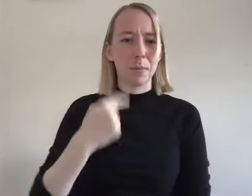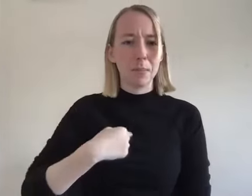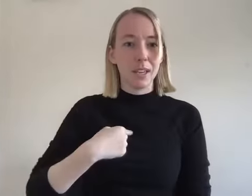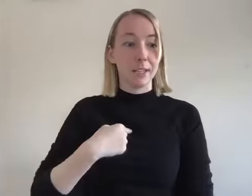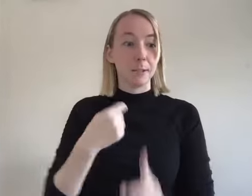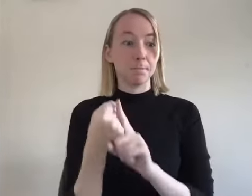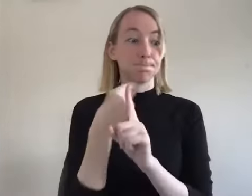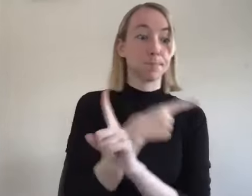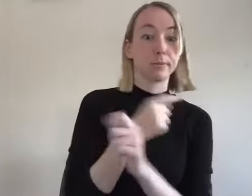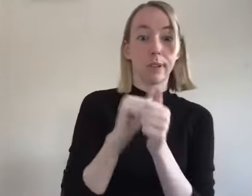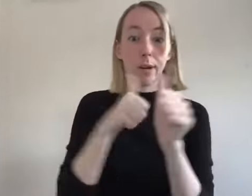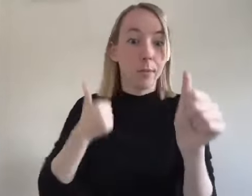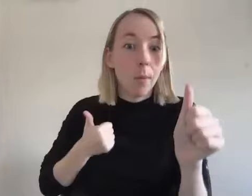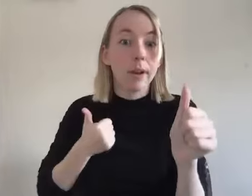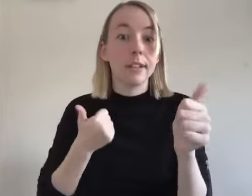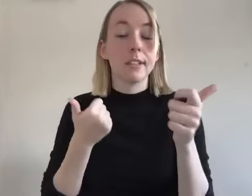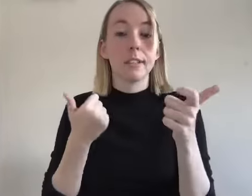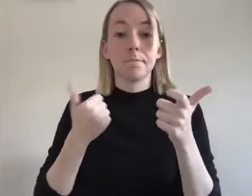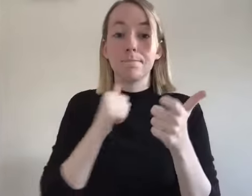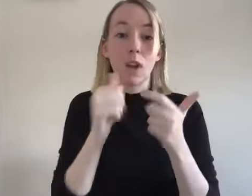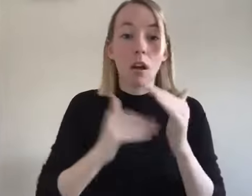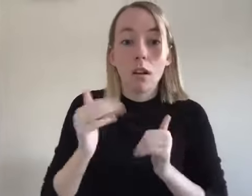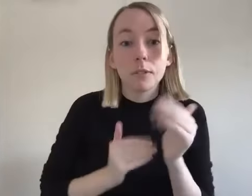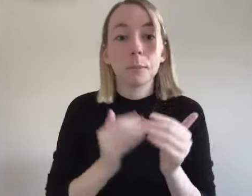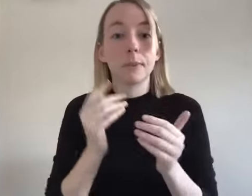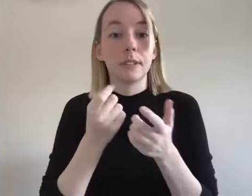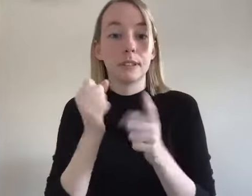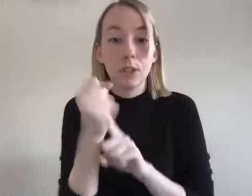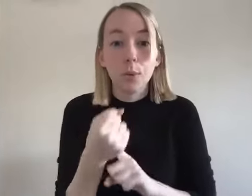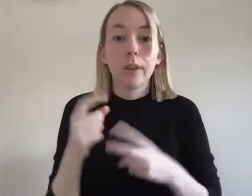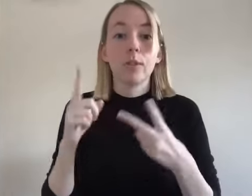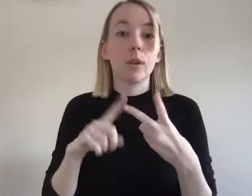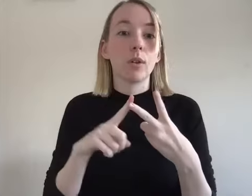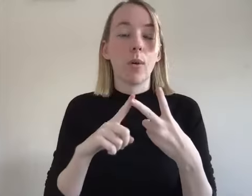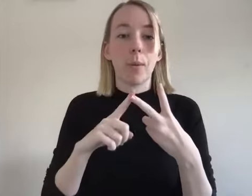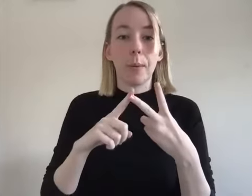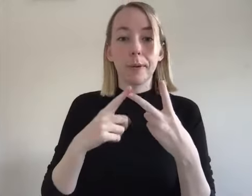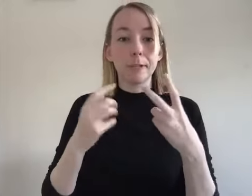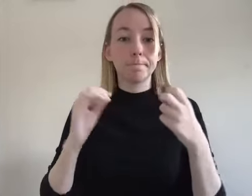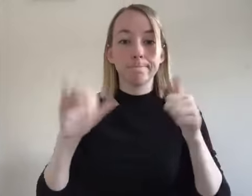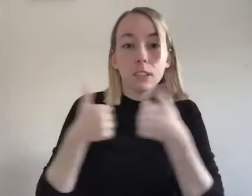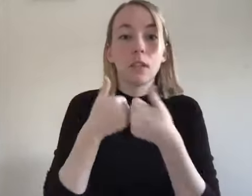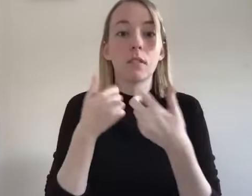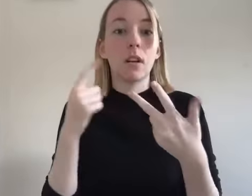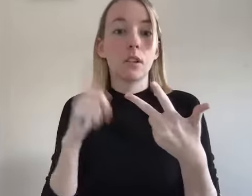me to just um avoid avoid like conflict or um getting in trouble